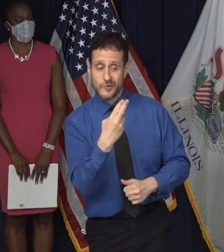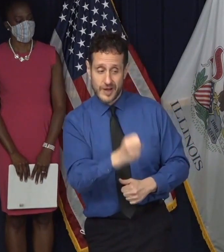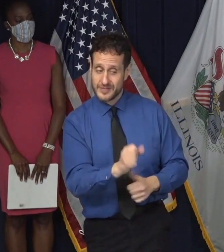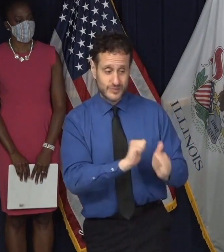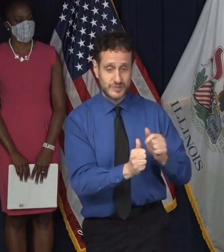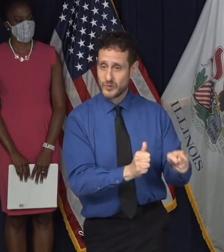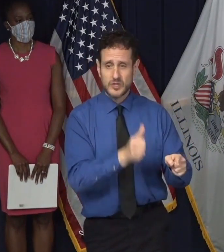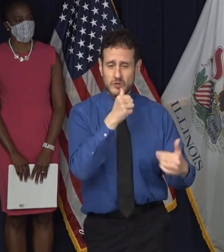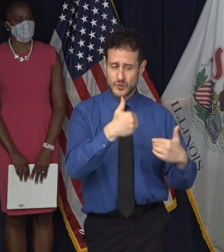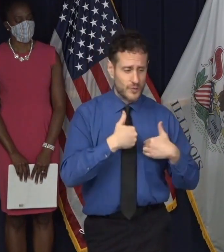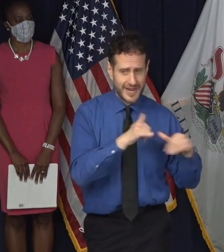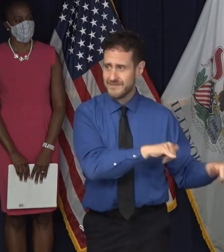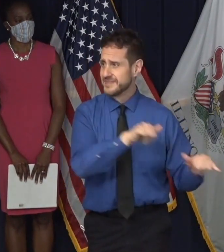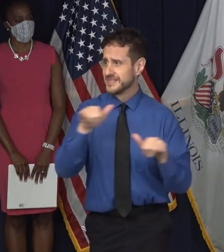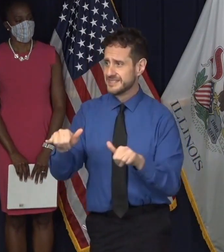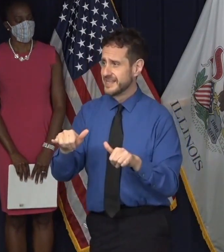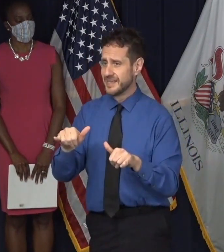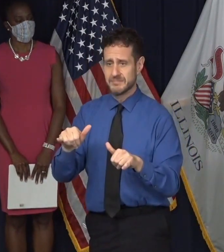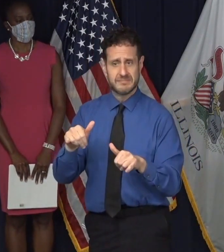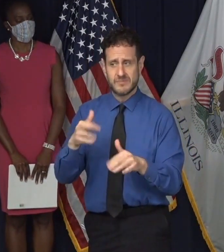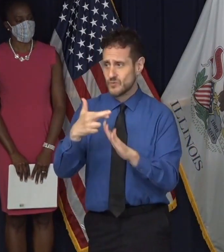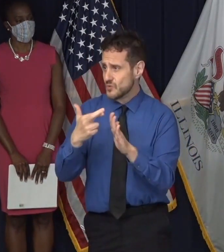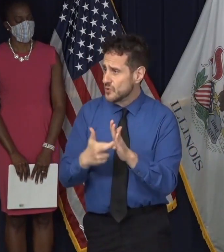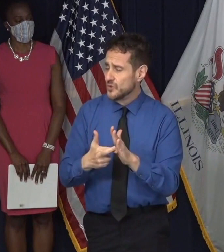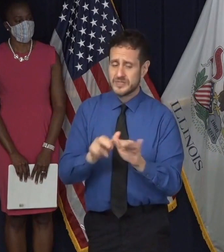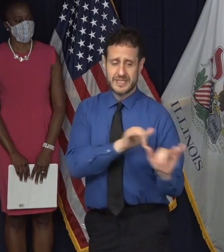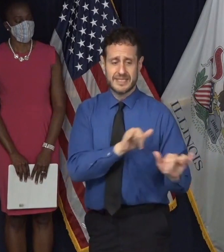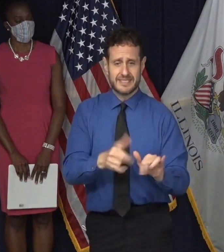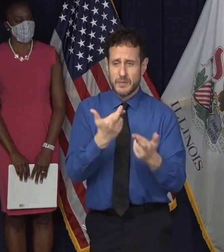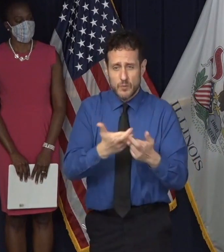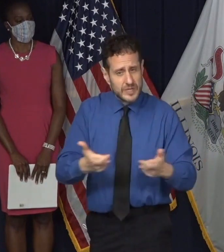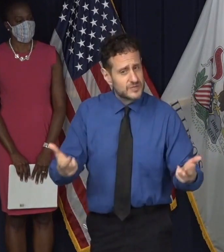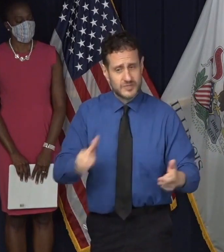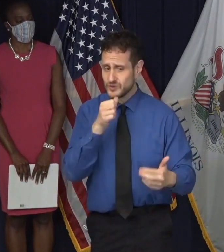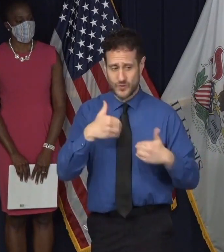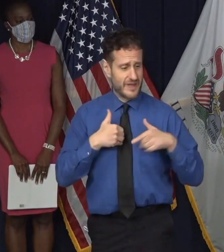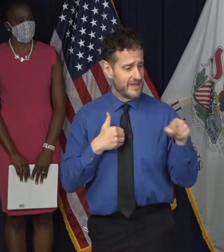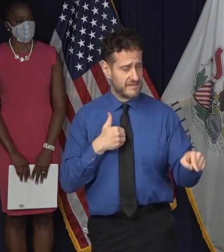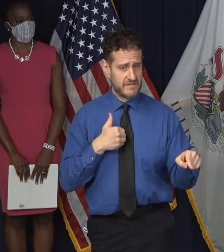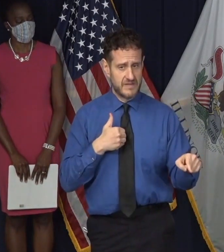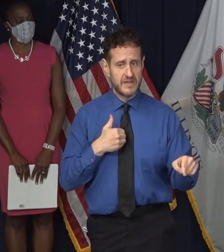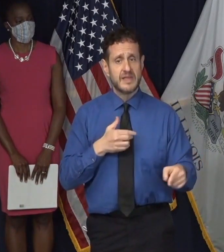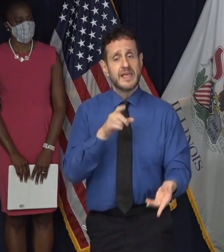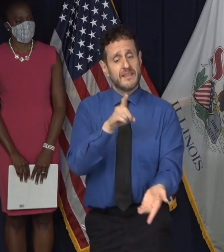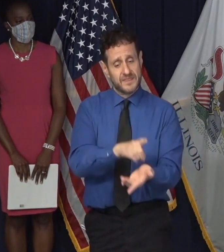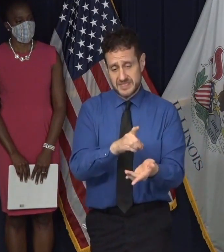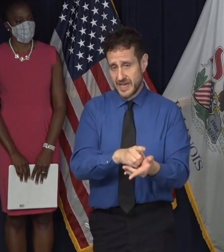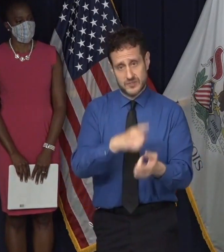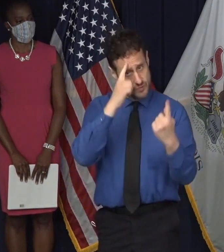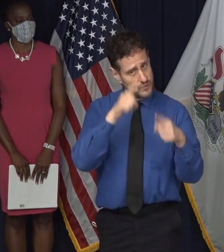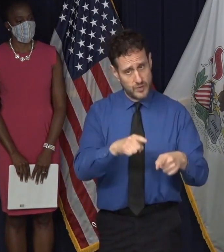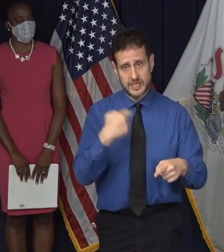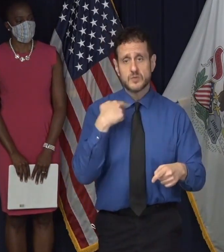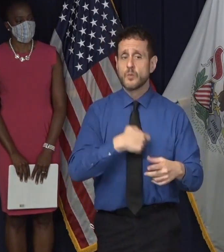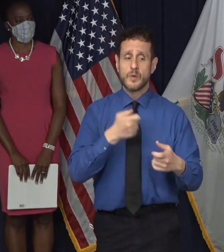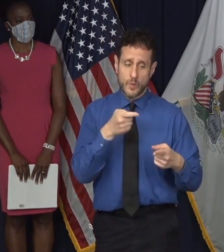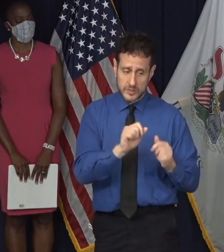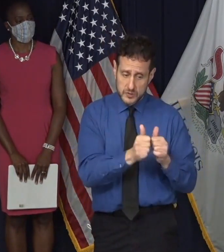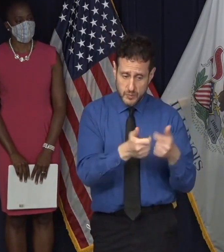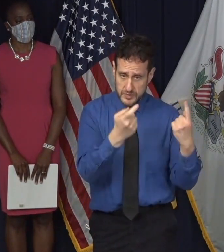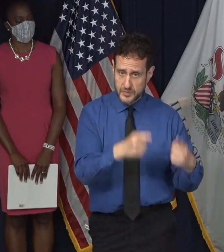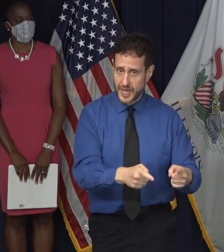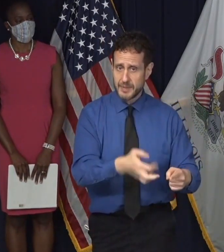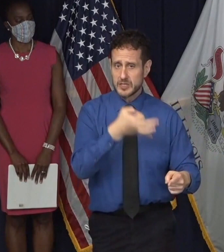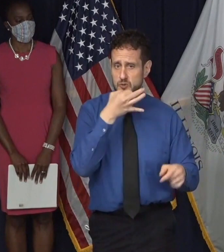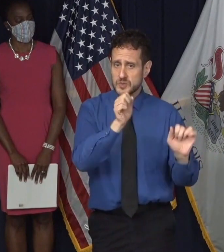sports. And I think the doctors have essentially said, look, we want to get there as fast as we can. But now is not the time, especially